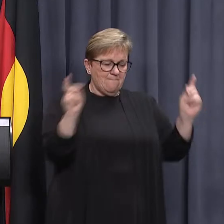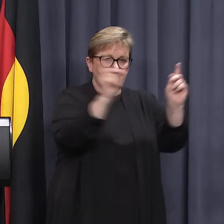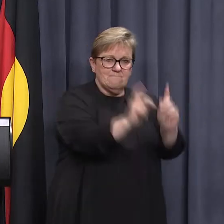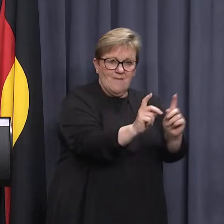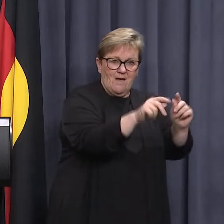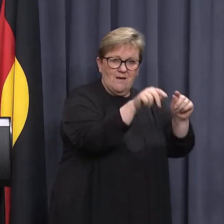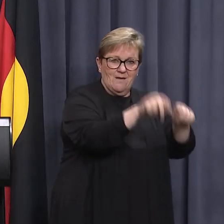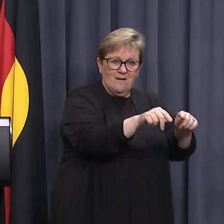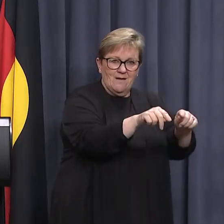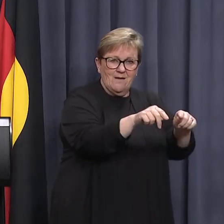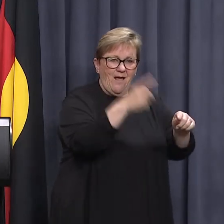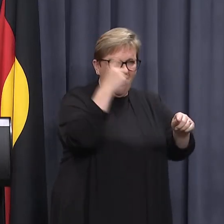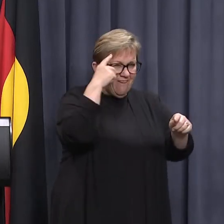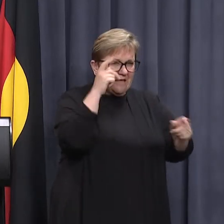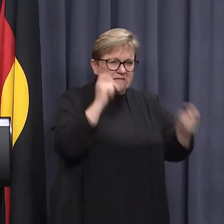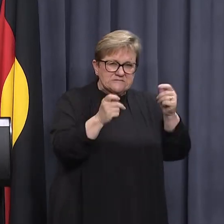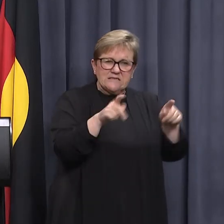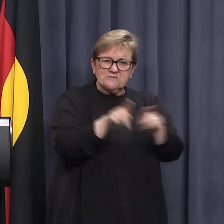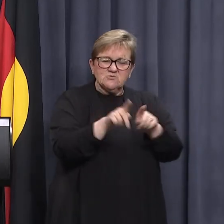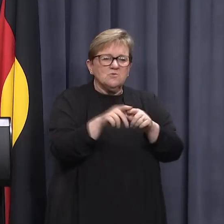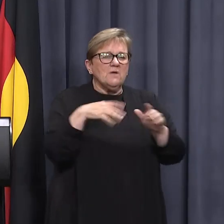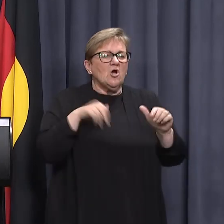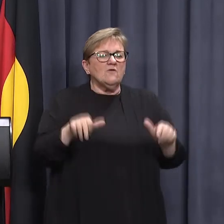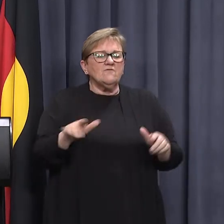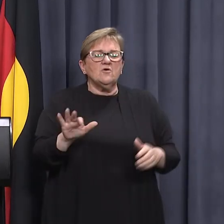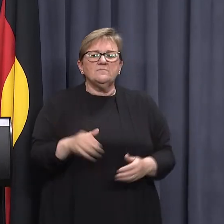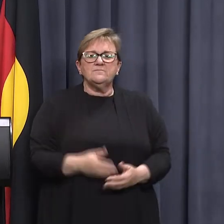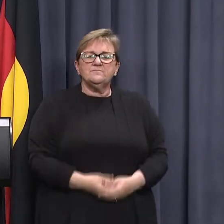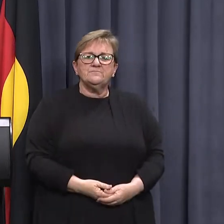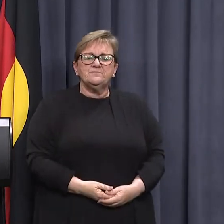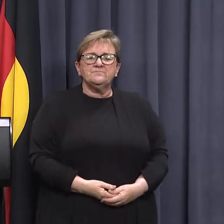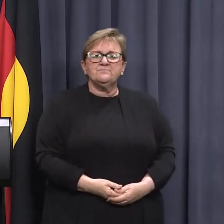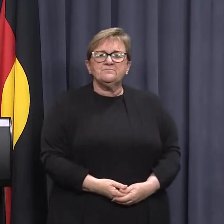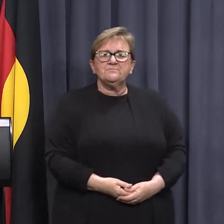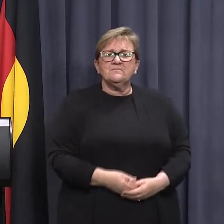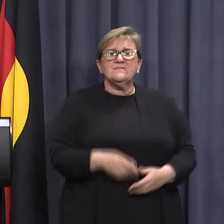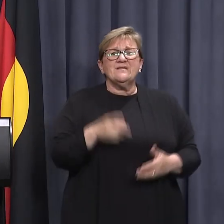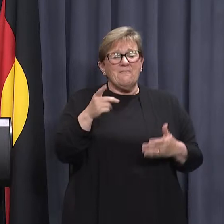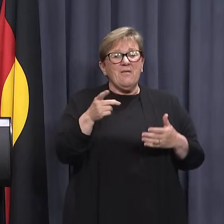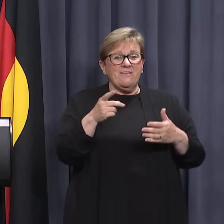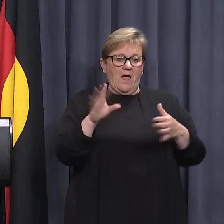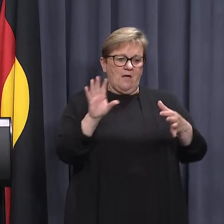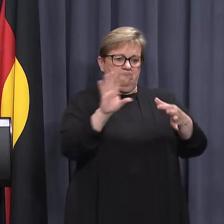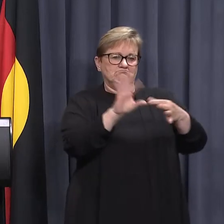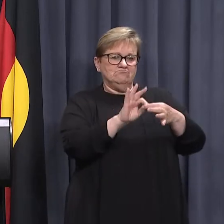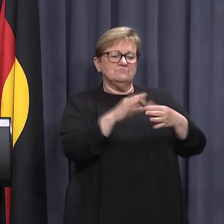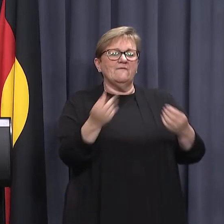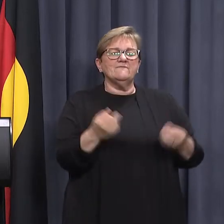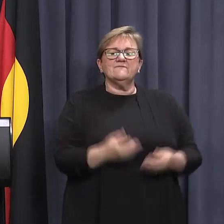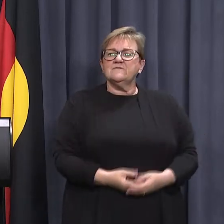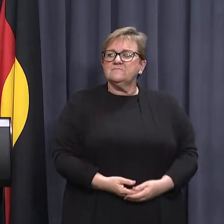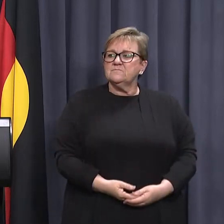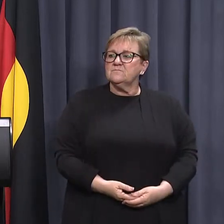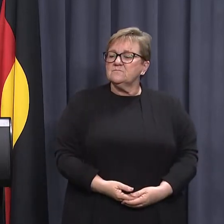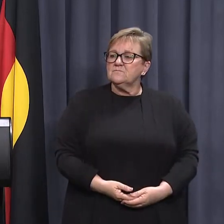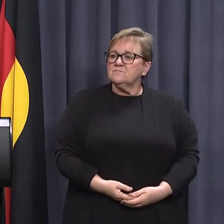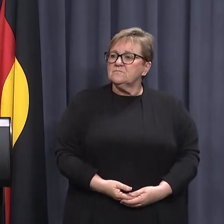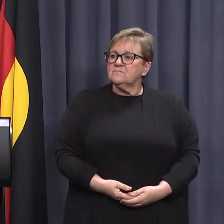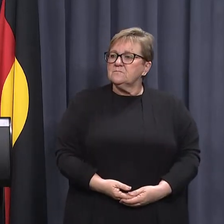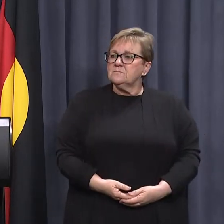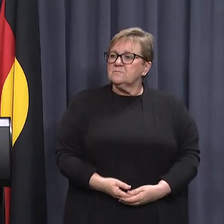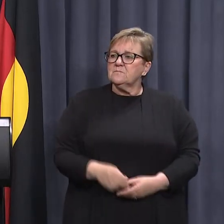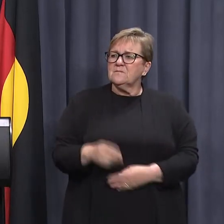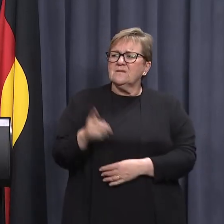and I think there was some testing as well, but I'd have to confirm that. But they have been loosely connected now. And booster shot at a